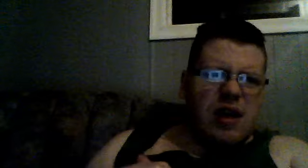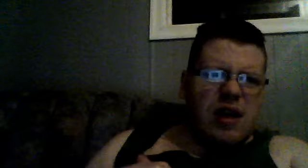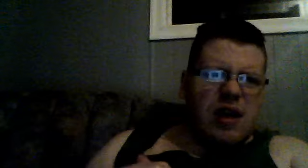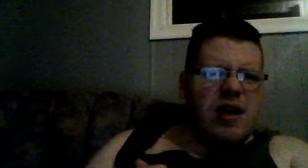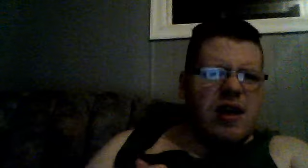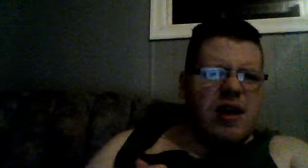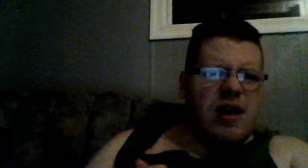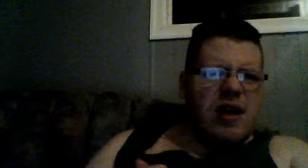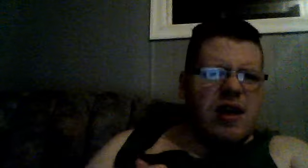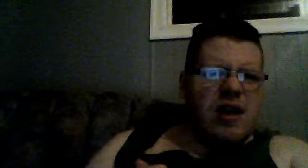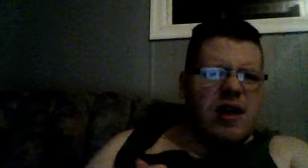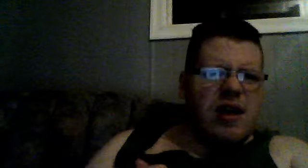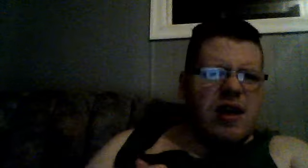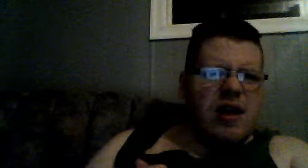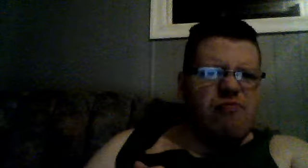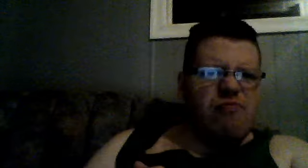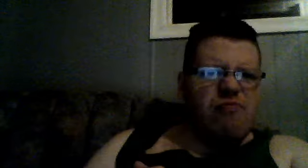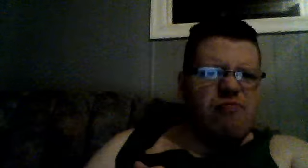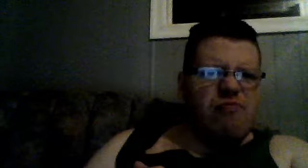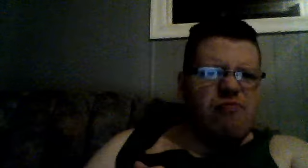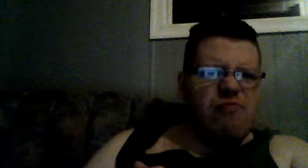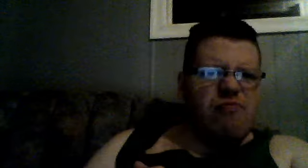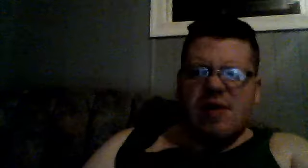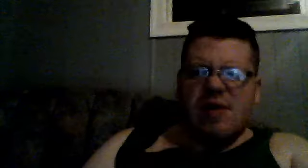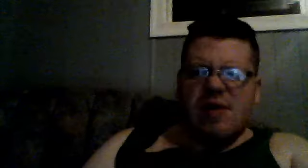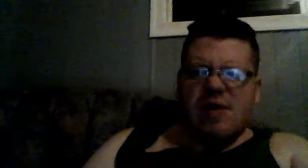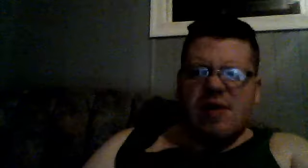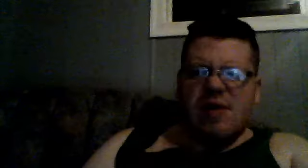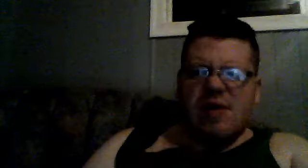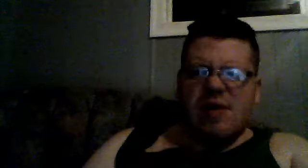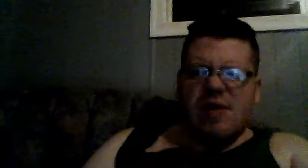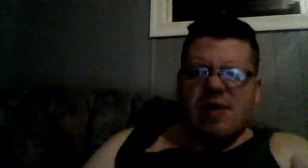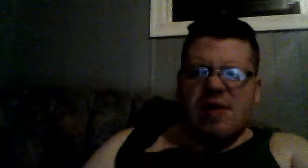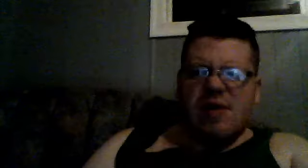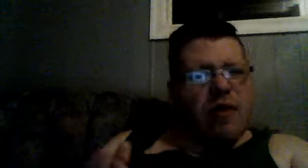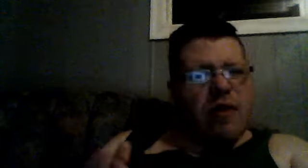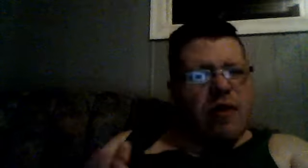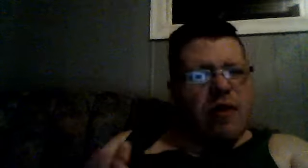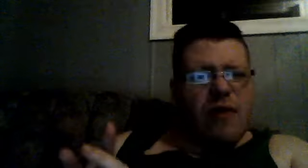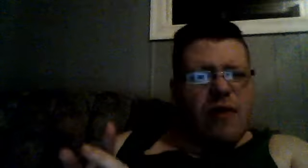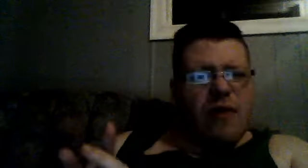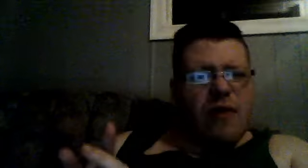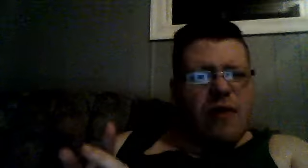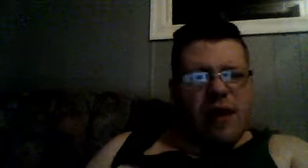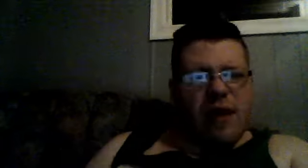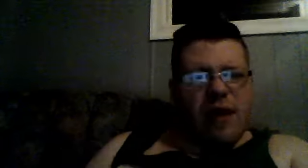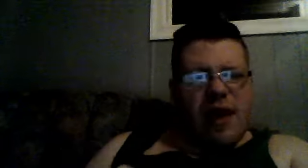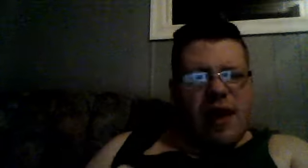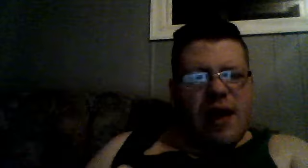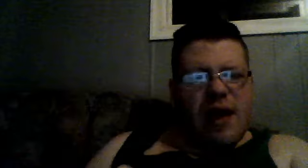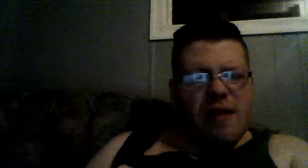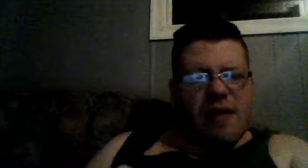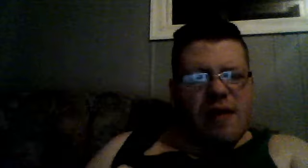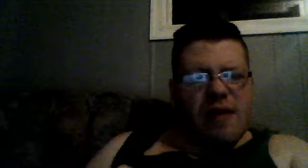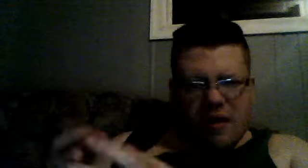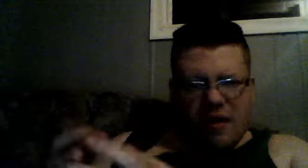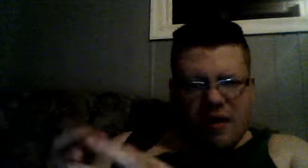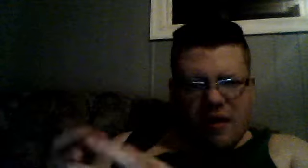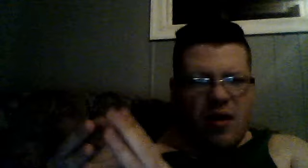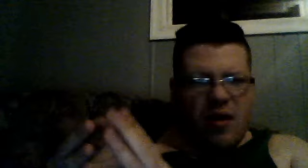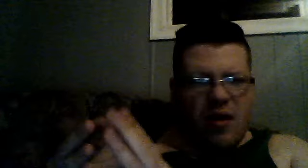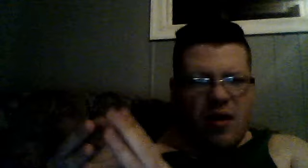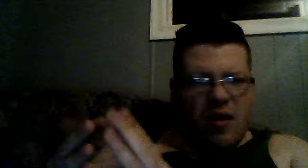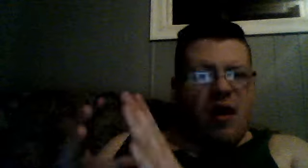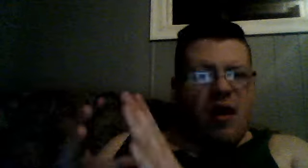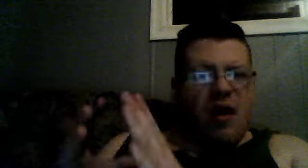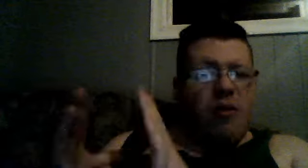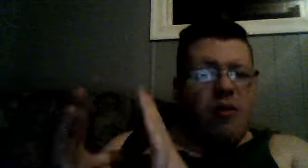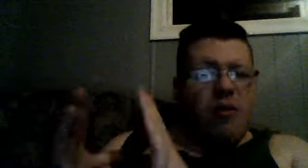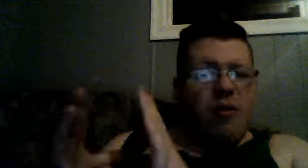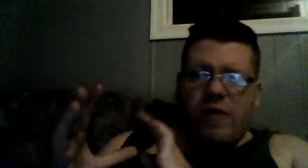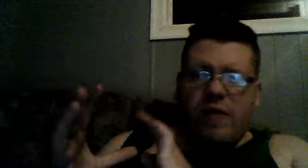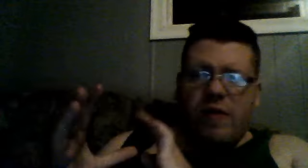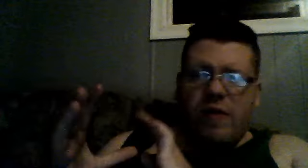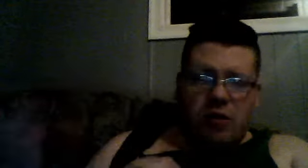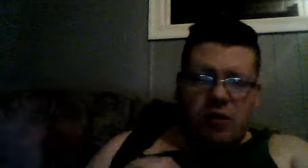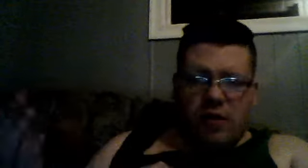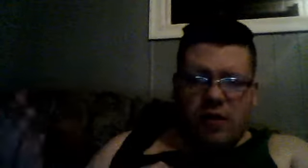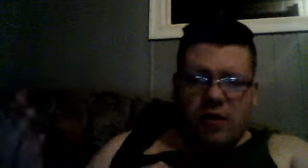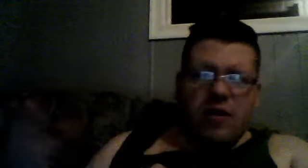good idea for what a Hollywood movie should do or